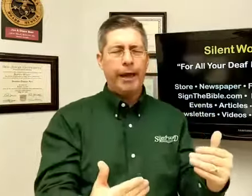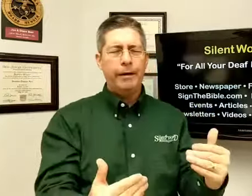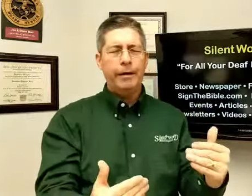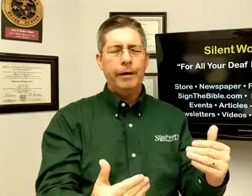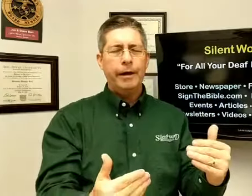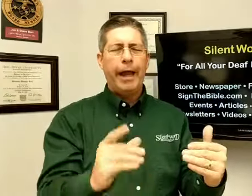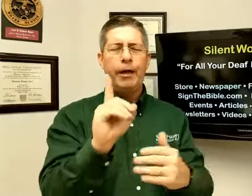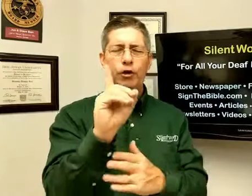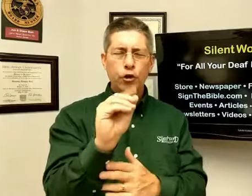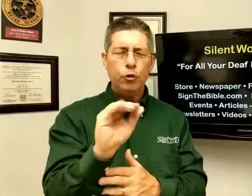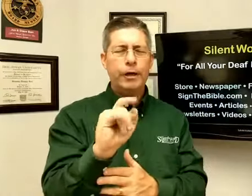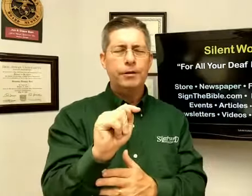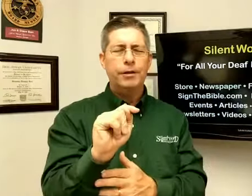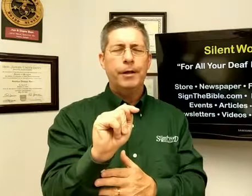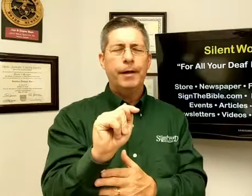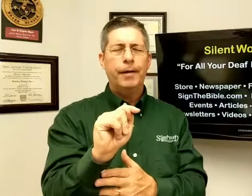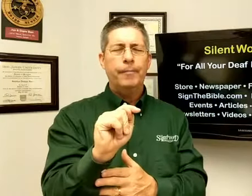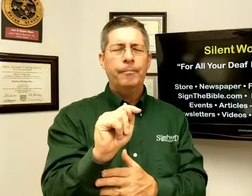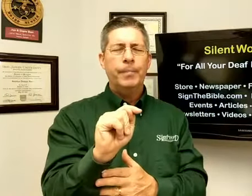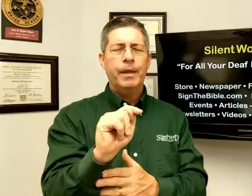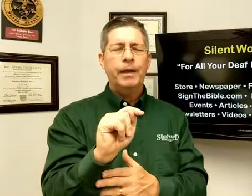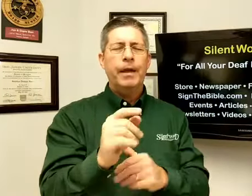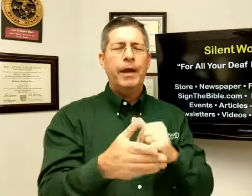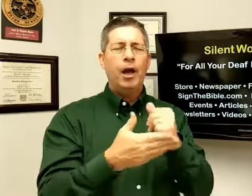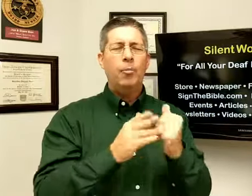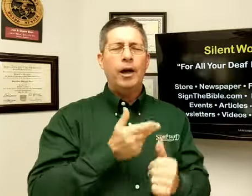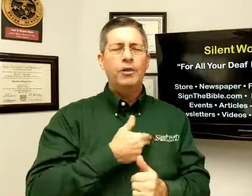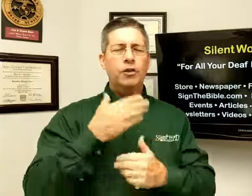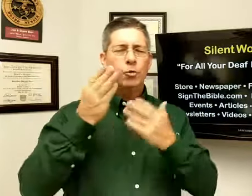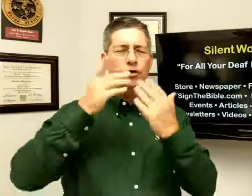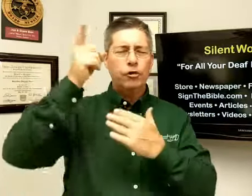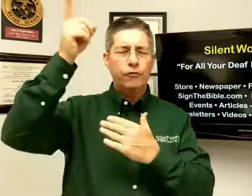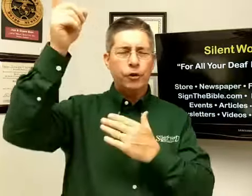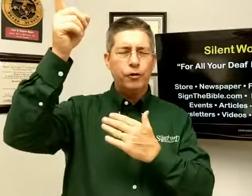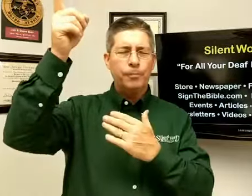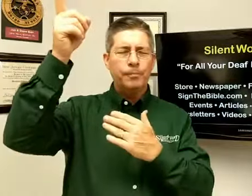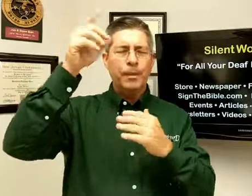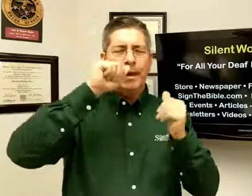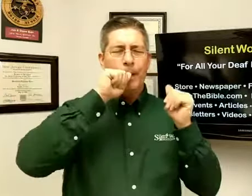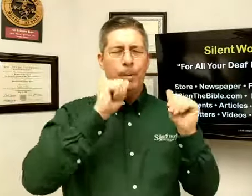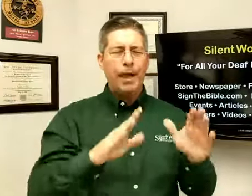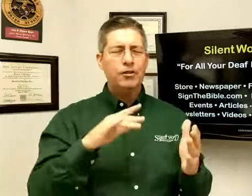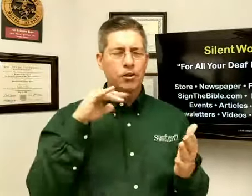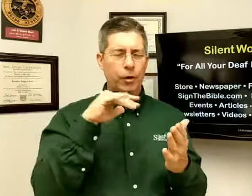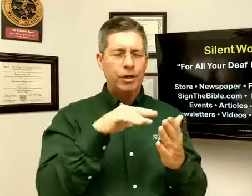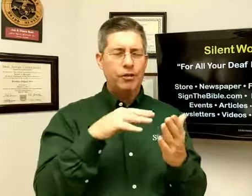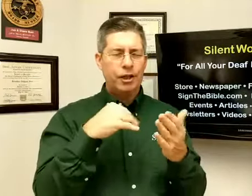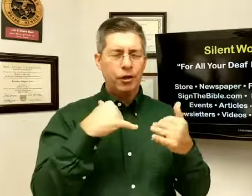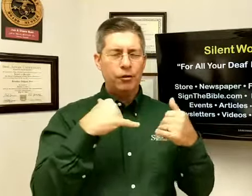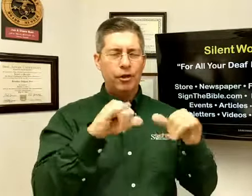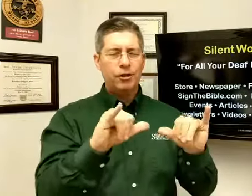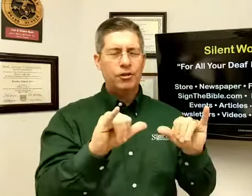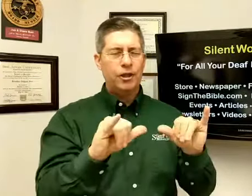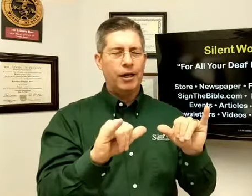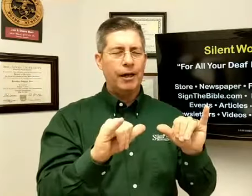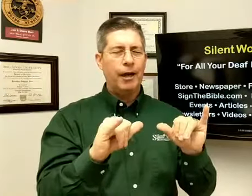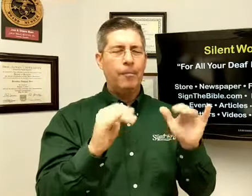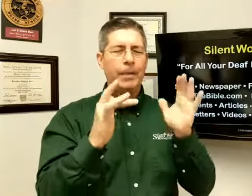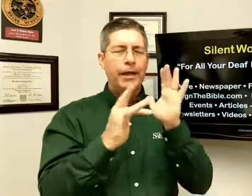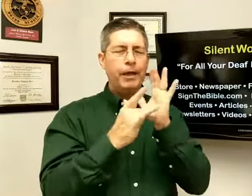and do it. Help us as we serve you. And bless as we continue to study now. In